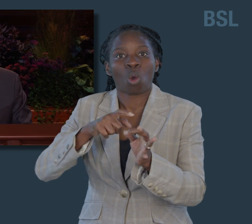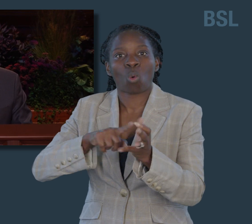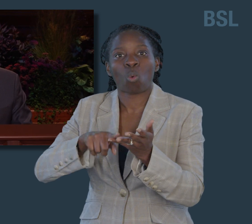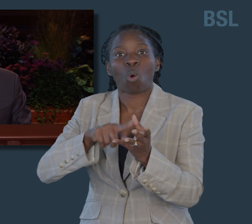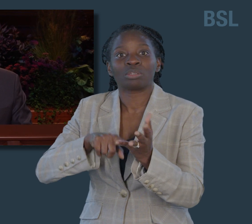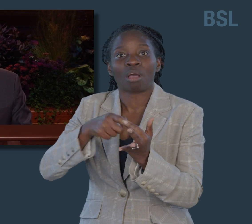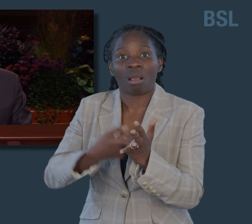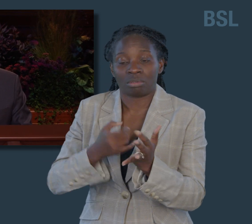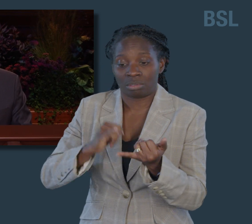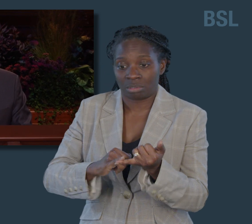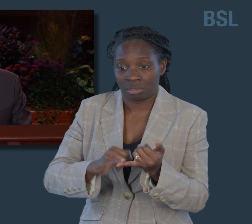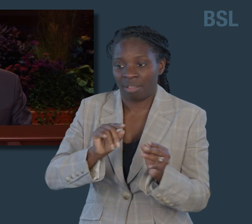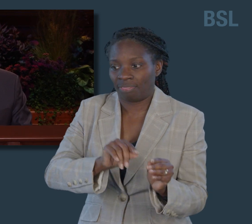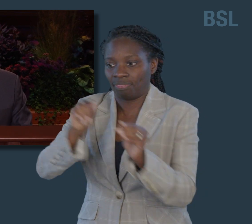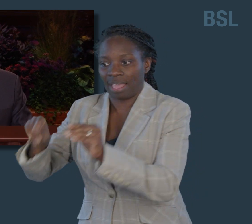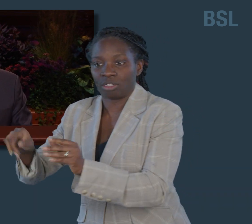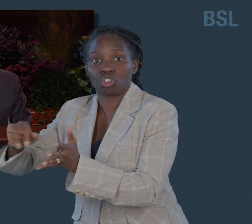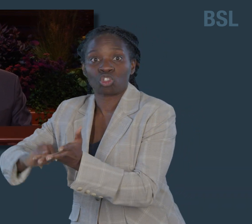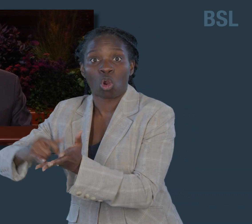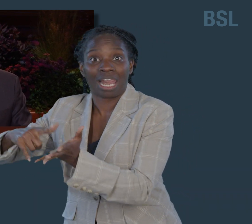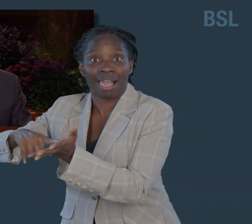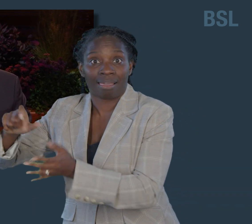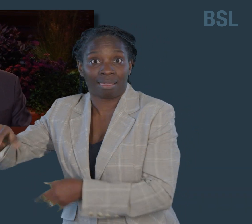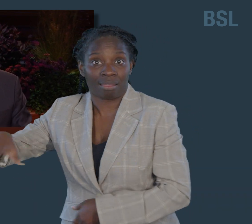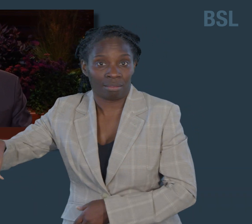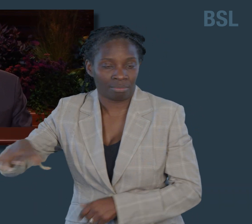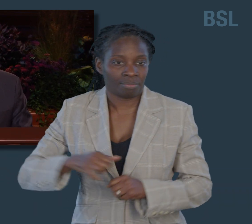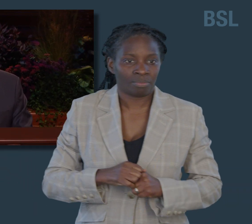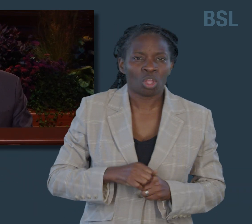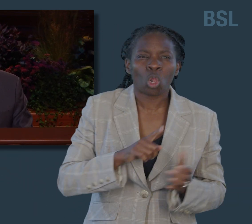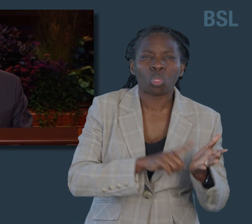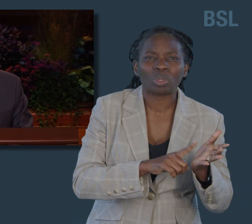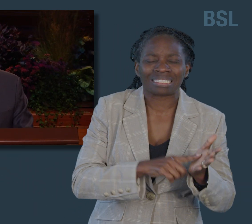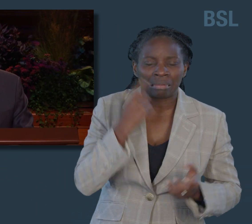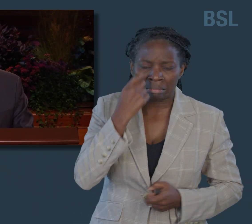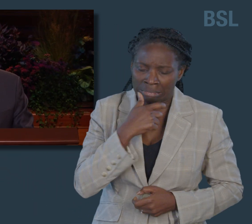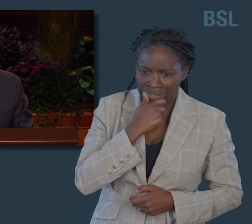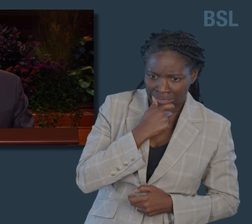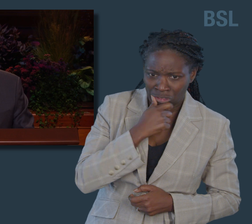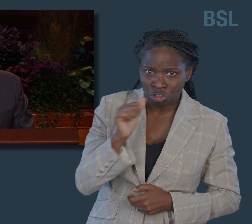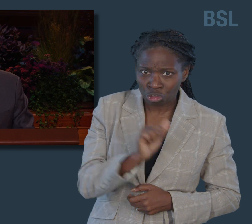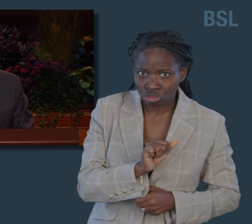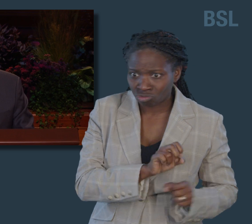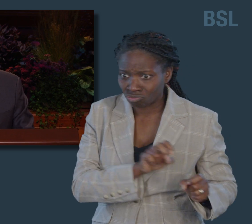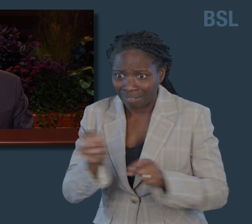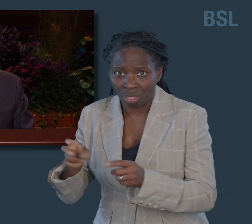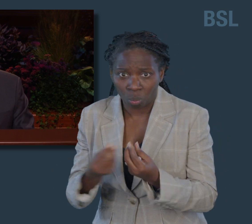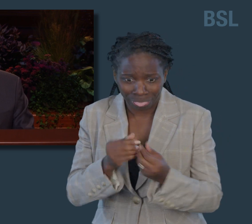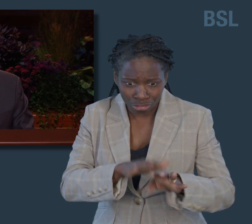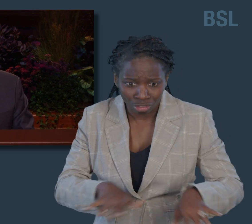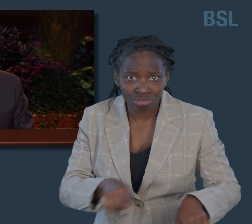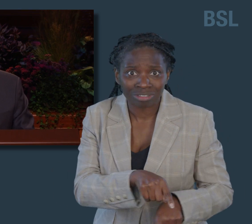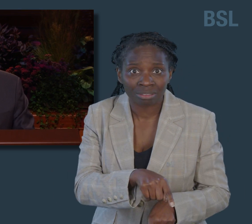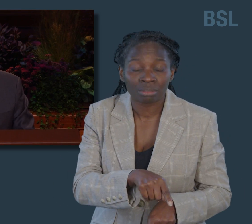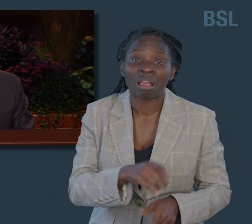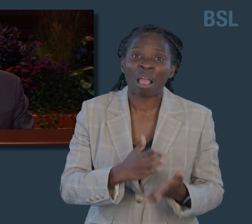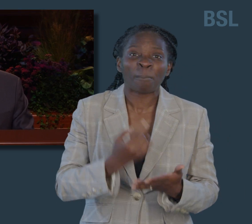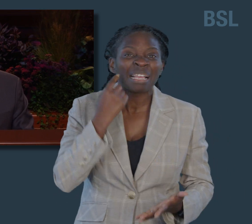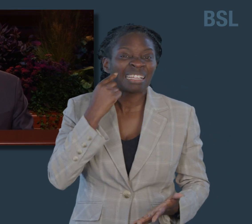Louisa faced the decision of whether to make the journey. It would have been easier to stay and to wait for Addison